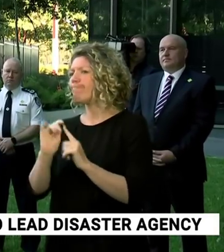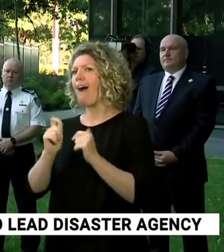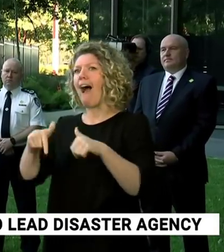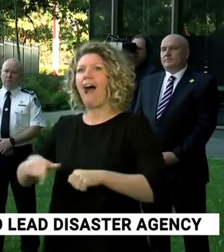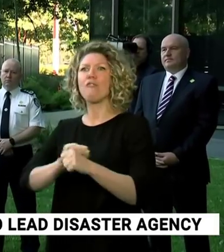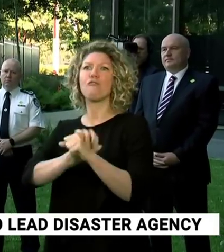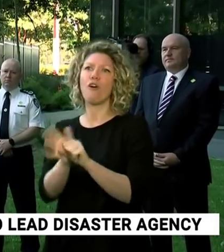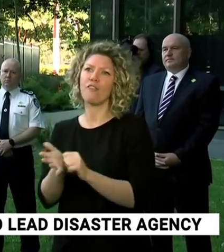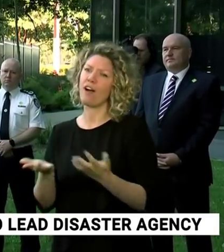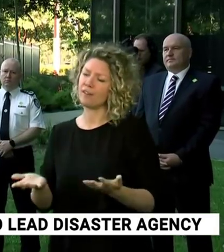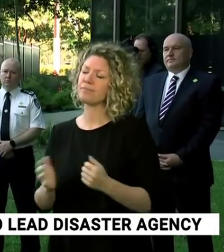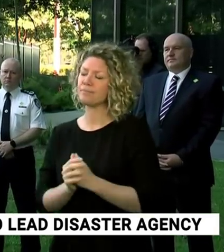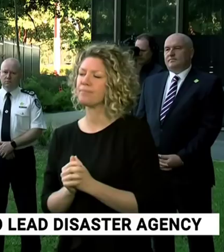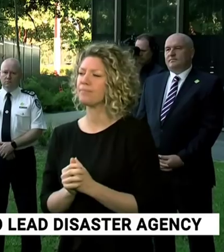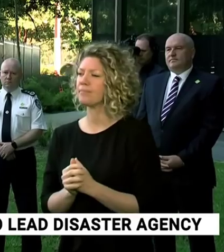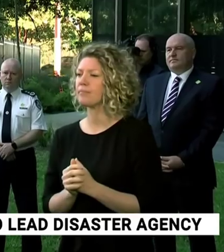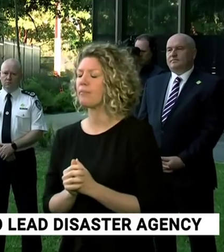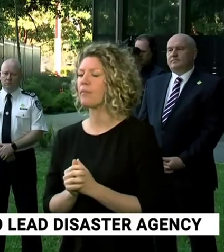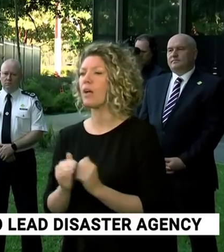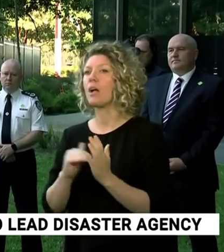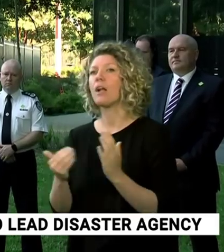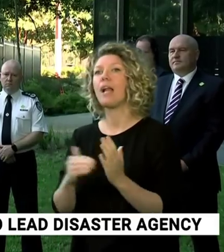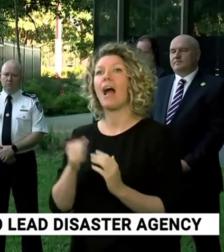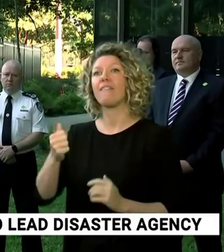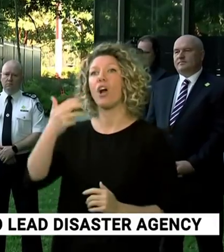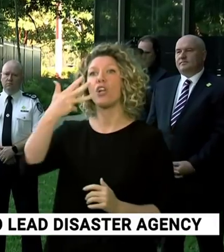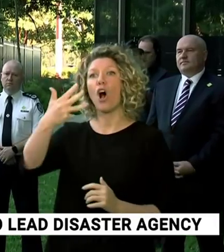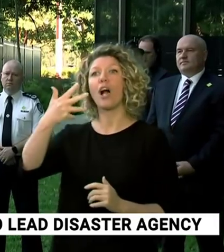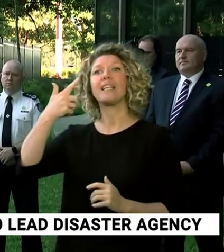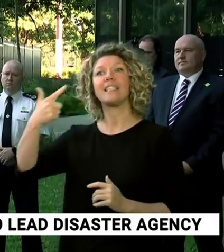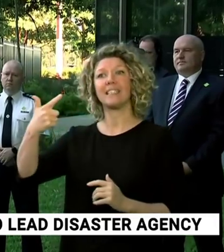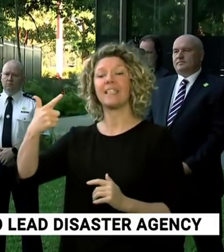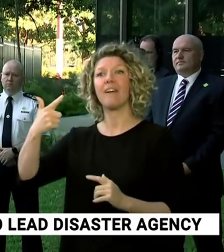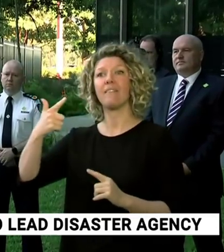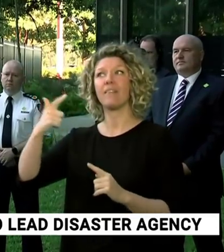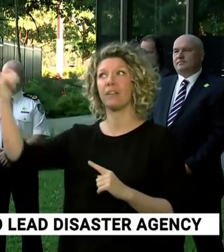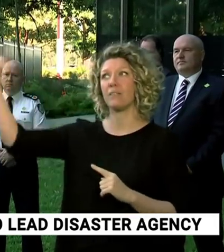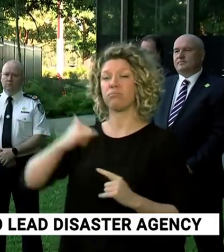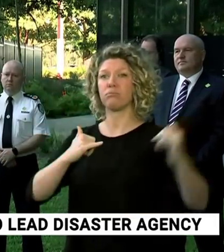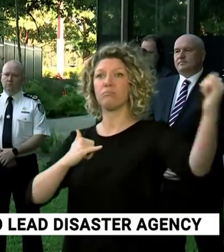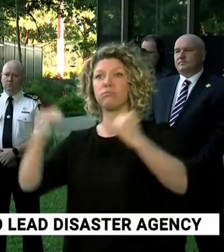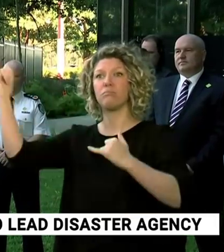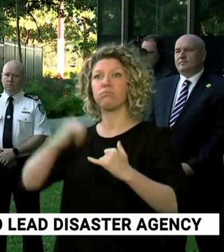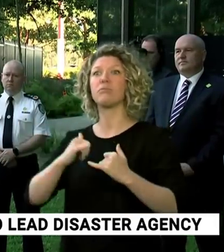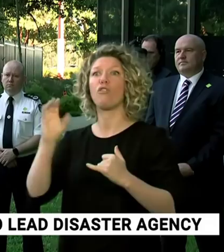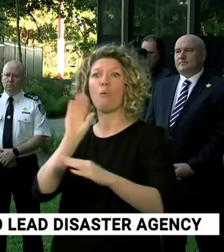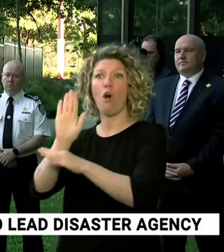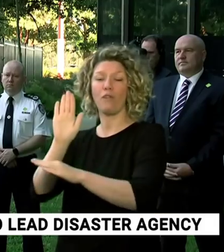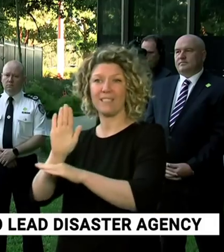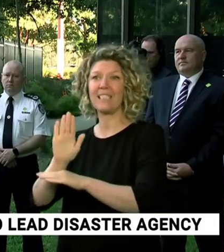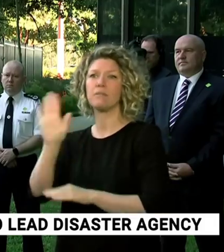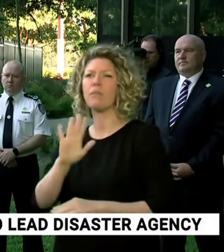Wales Police perspective, we have 97 international flights to date back into Sydney Airport, some 4,500